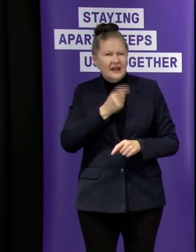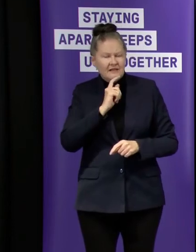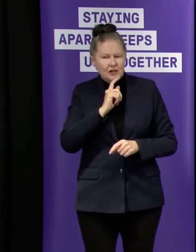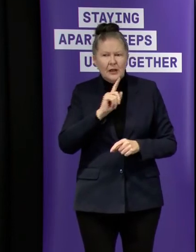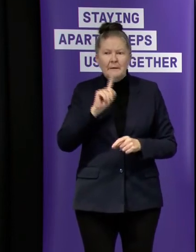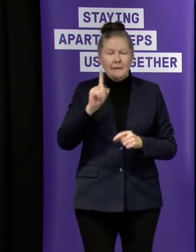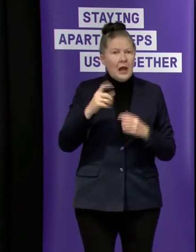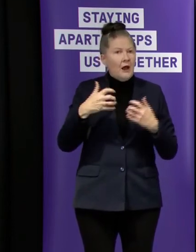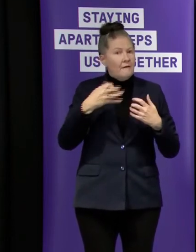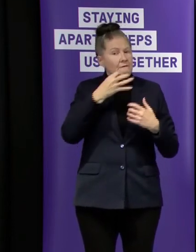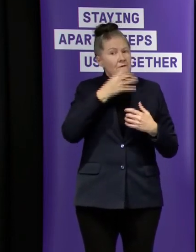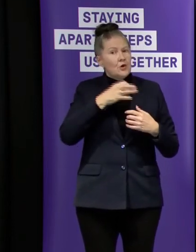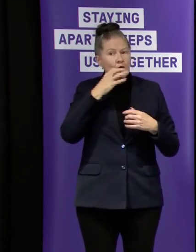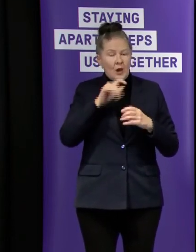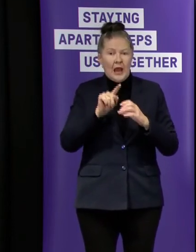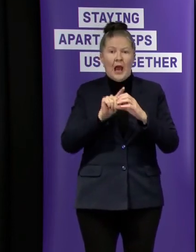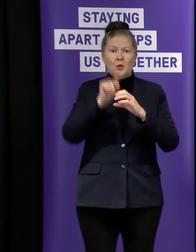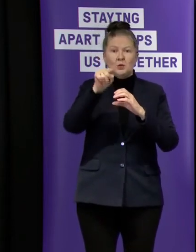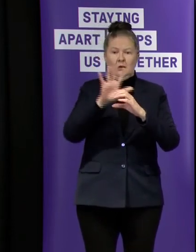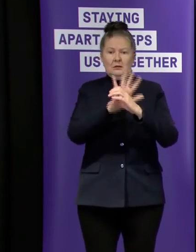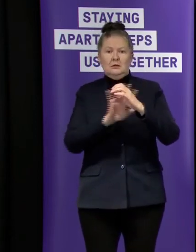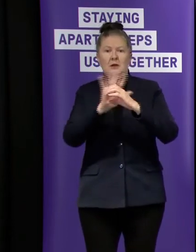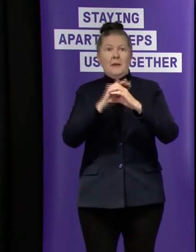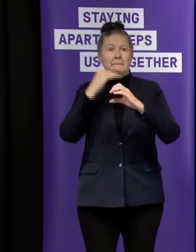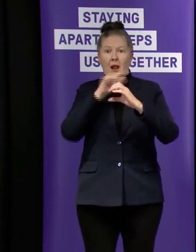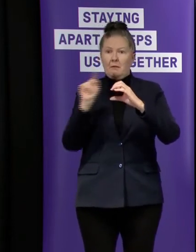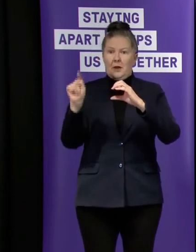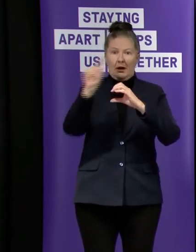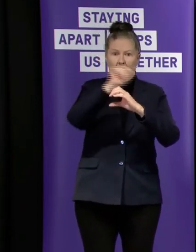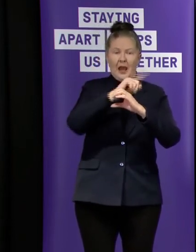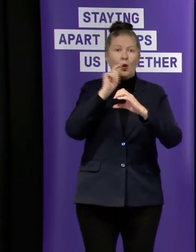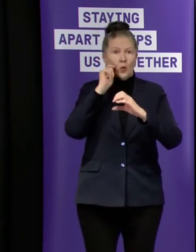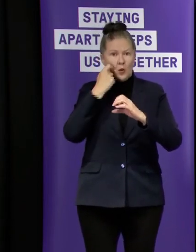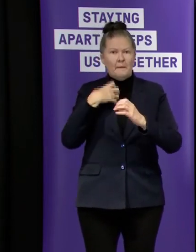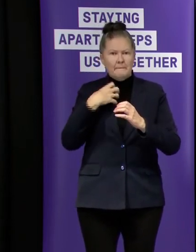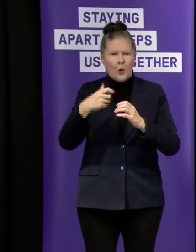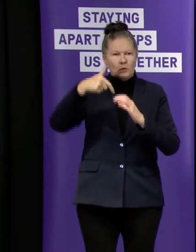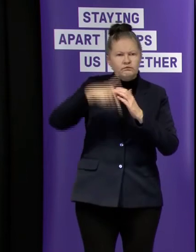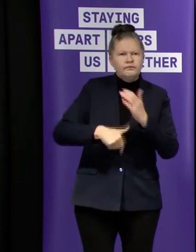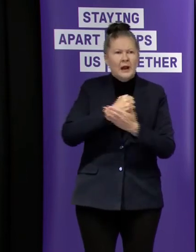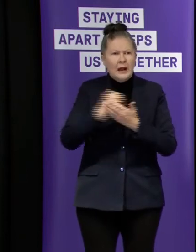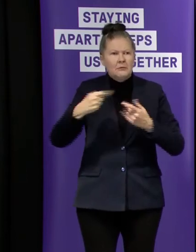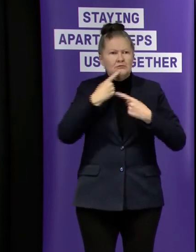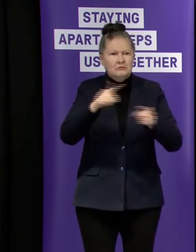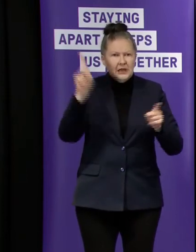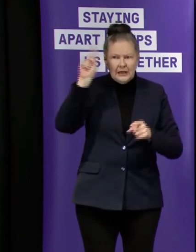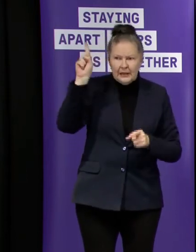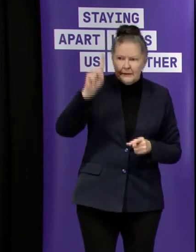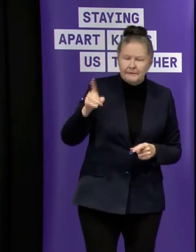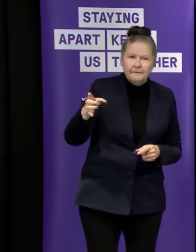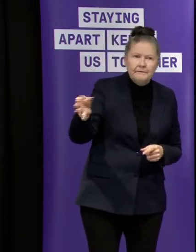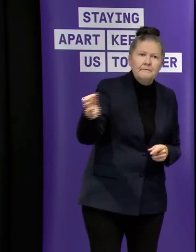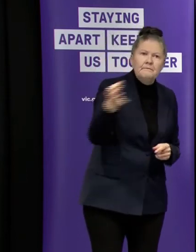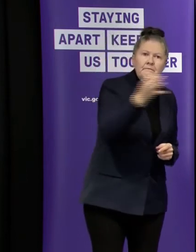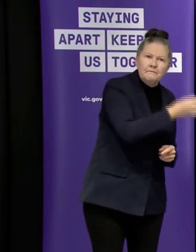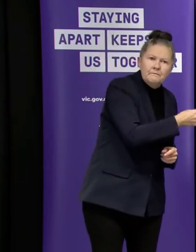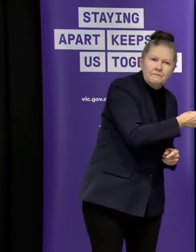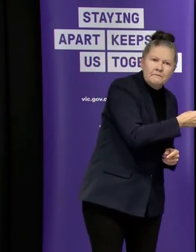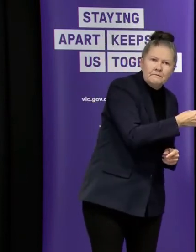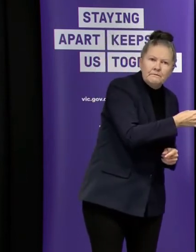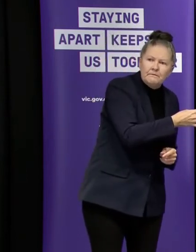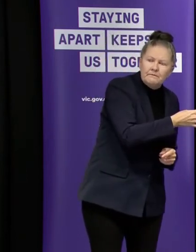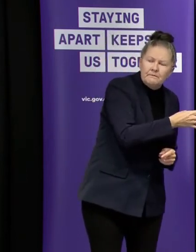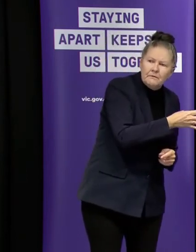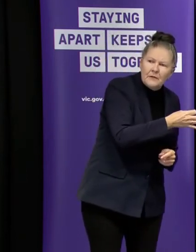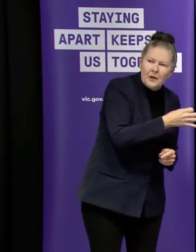restriction area now in regional victoria um and then the other figures can come out in there do you believe that they are with the trend the last couple of days is that in